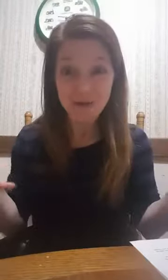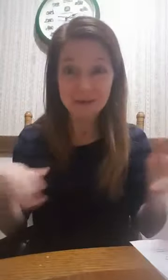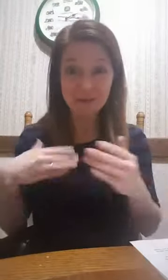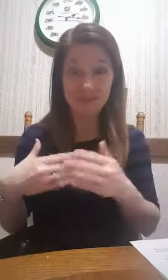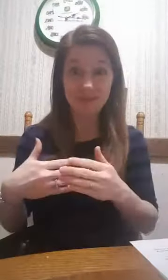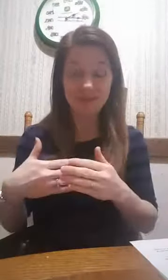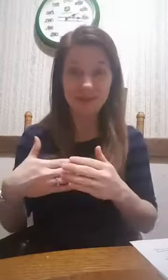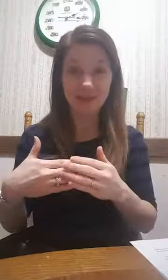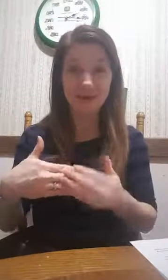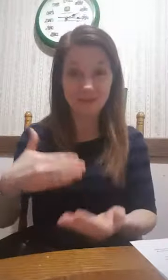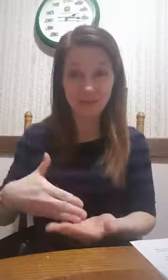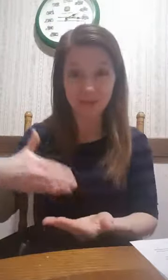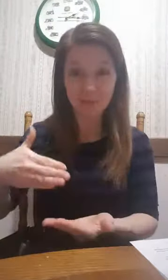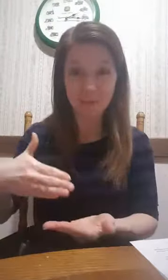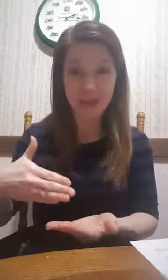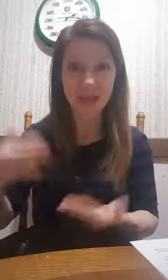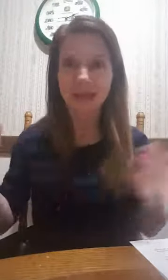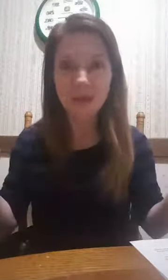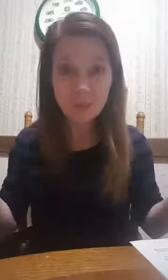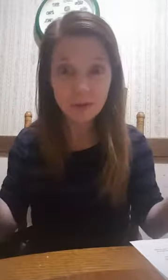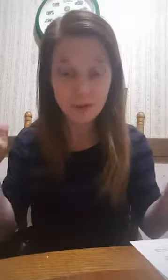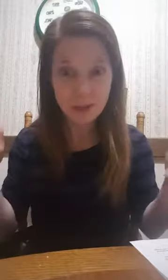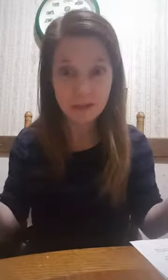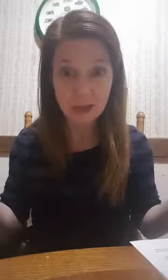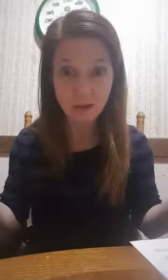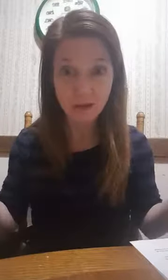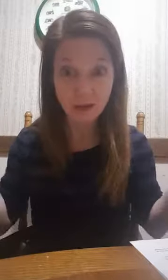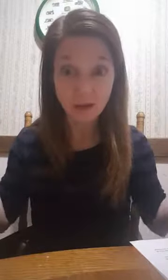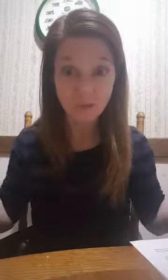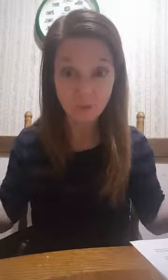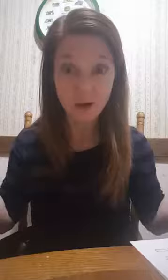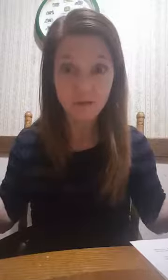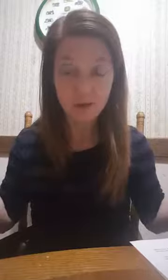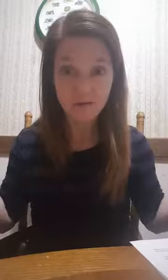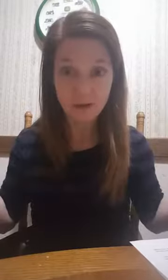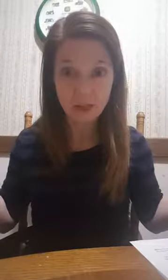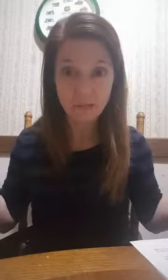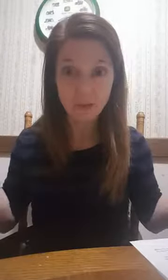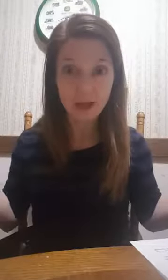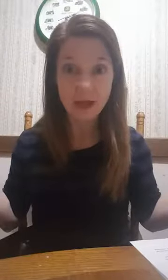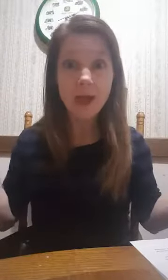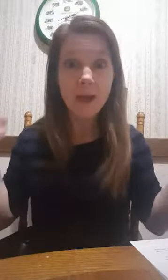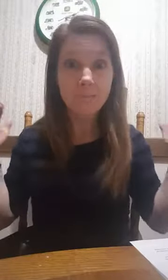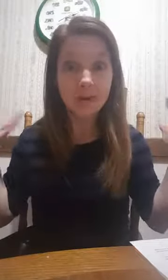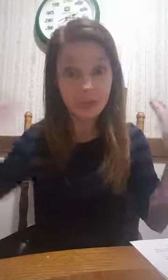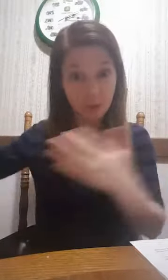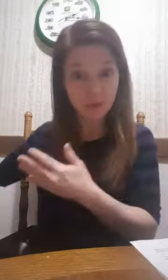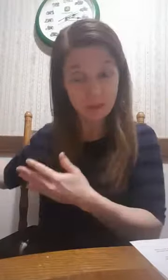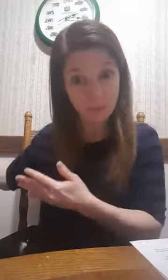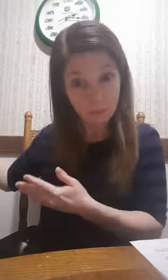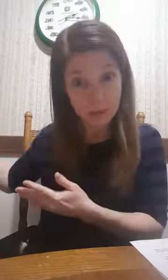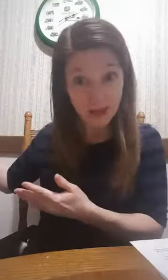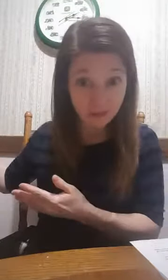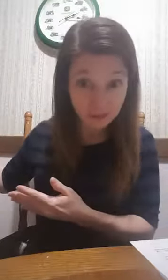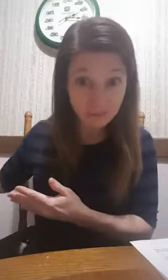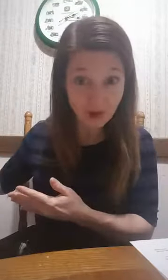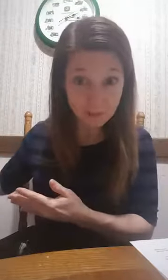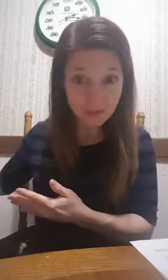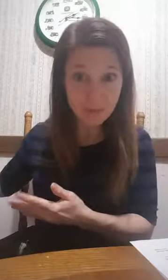is because Dana always wants to go to bed. Like, he would go to bed at 9 o'clock and get up at 4 every day if I let him. Okay? But he wants me to go to bed at the same time as him.